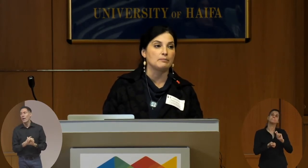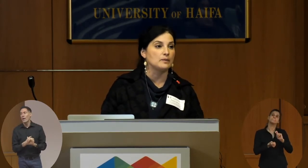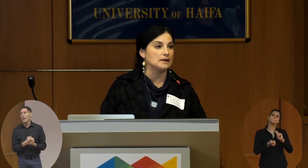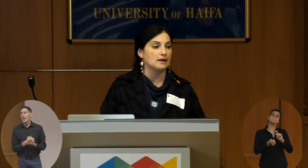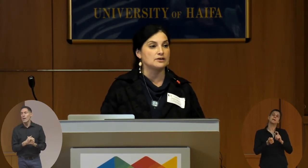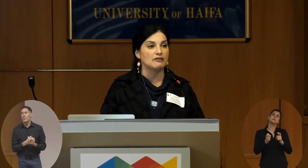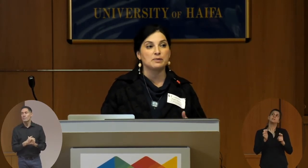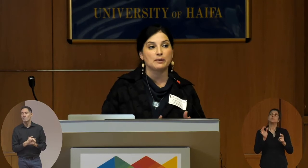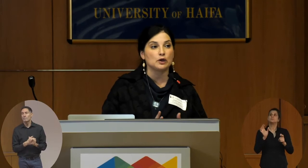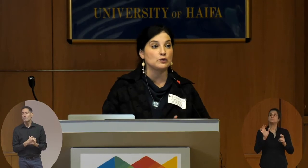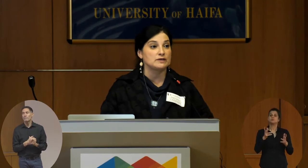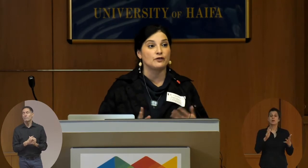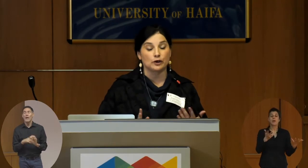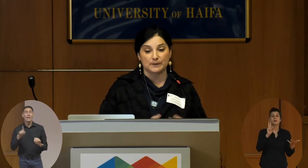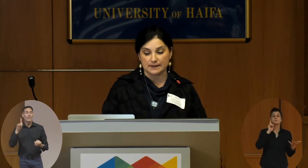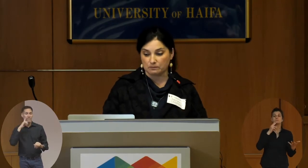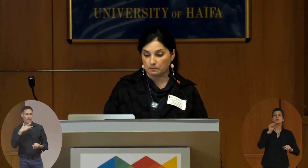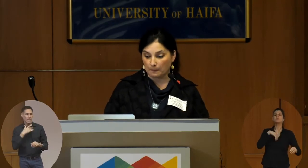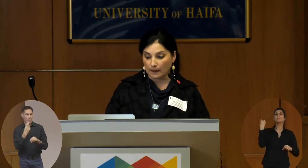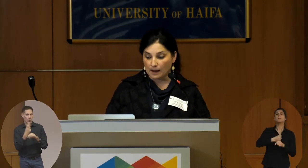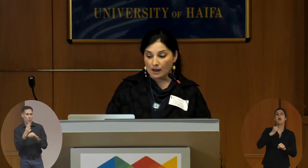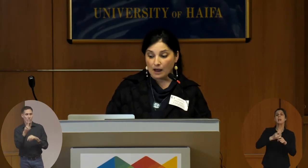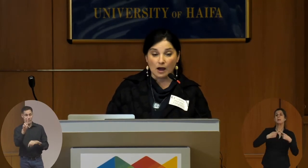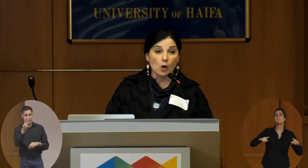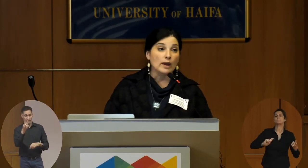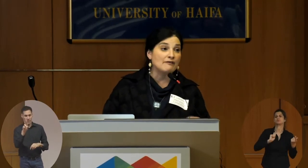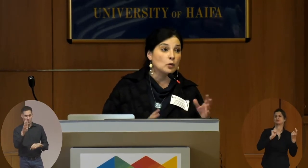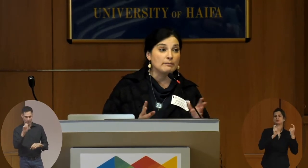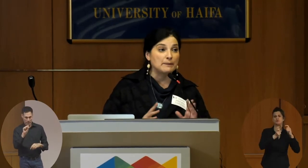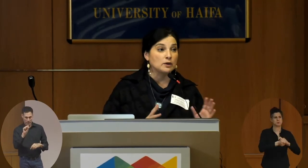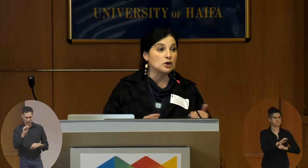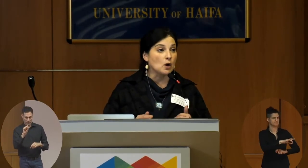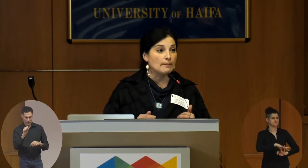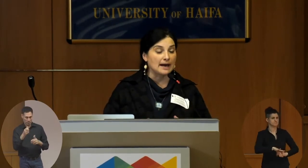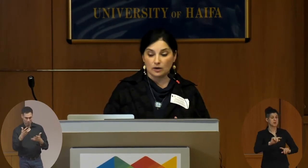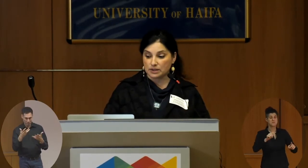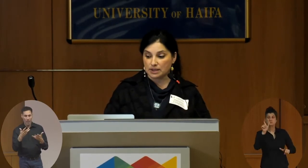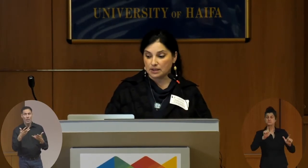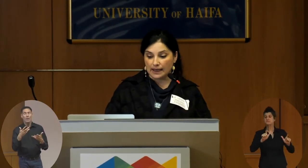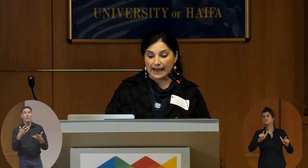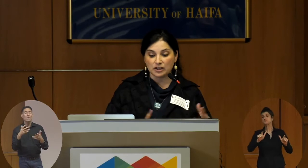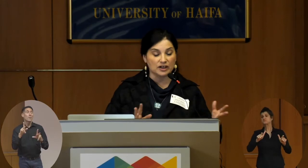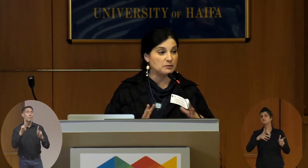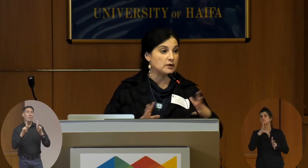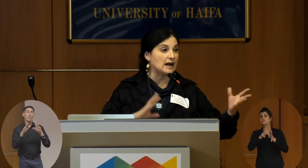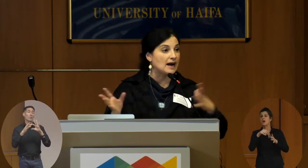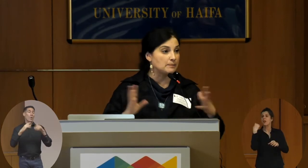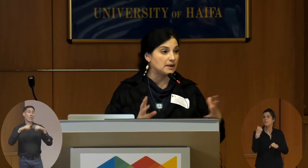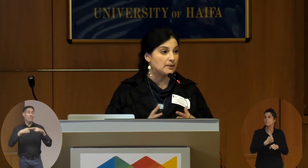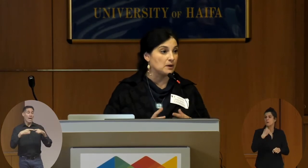deaf people use verbs even when people talk about actions between other people